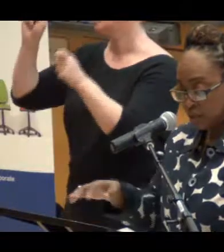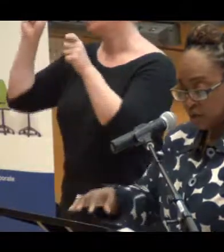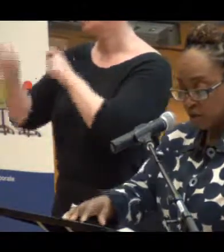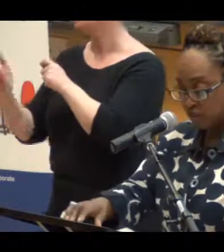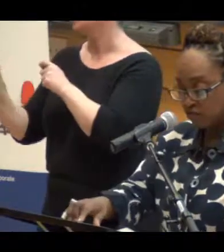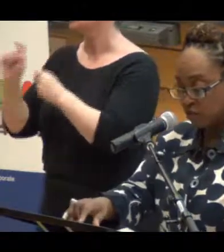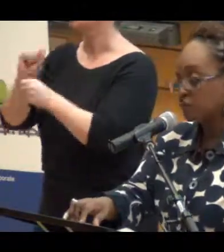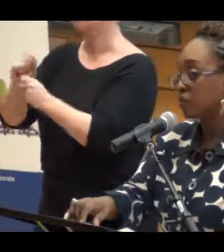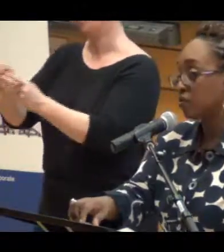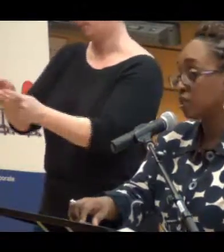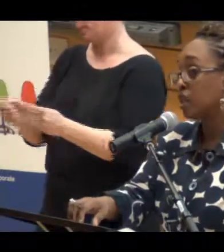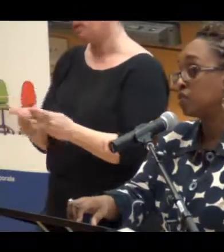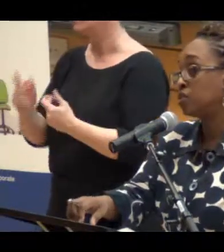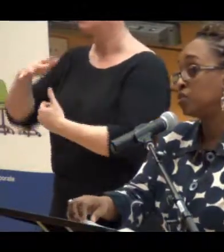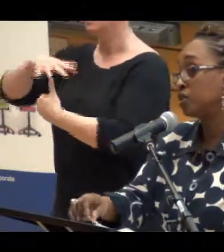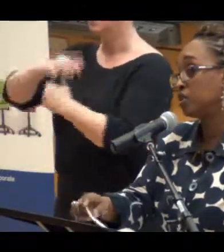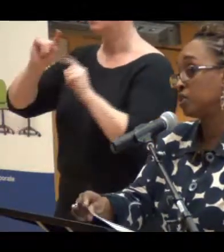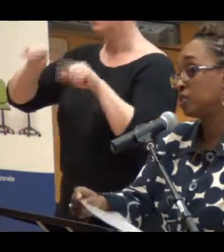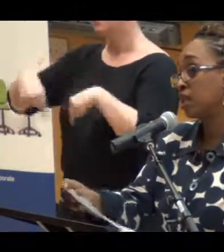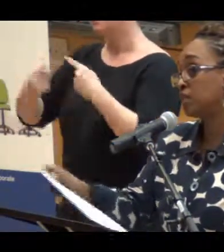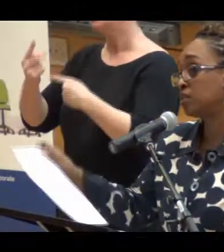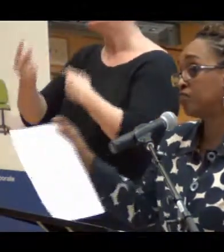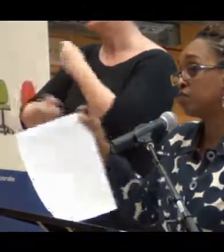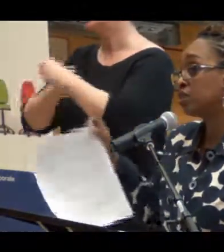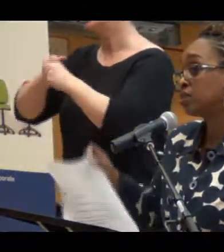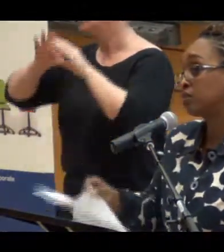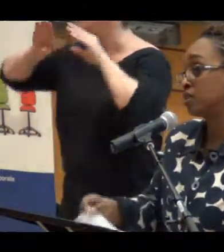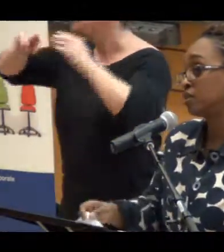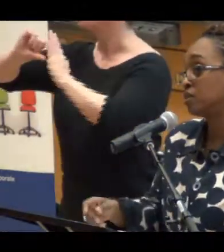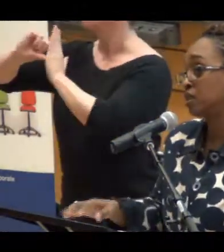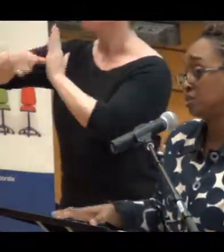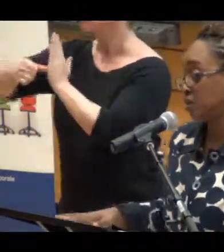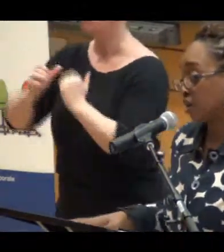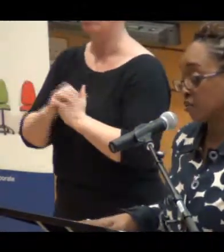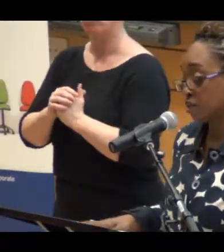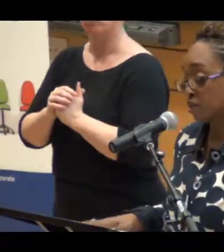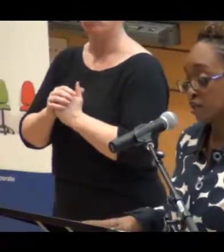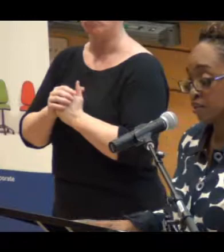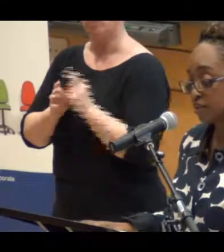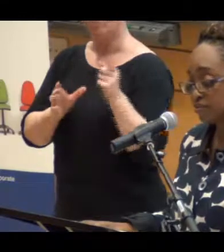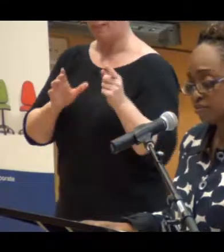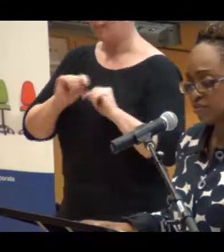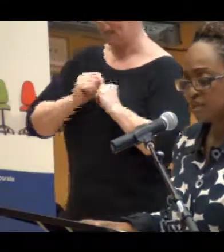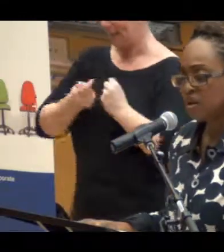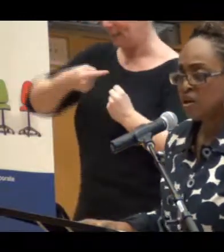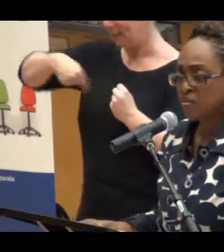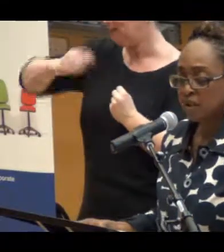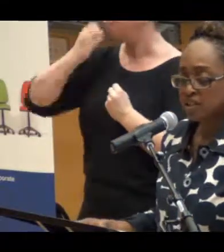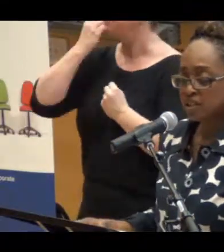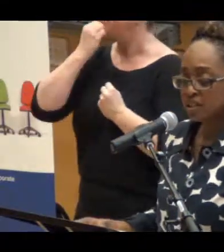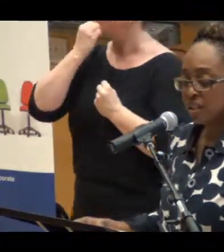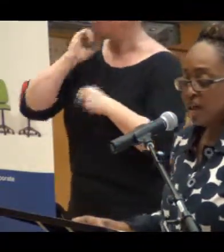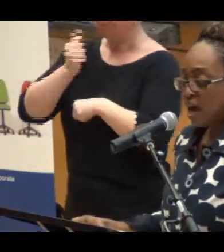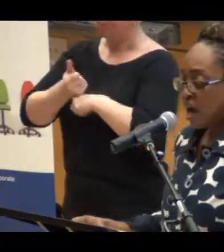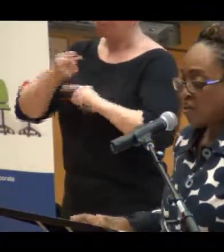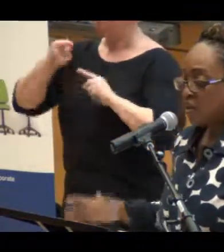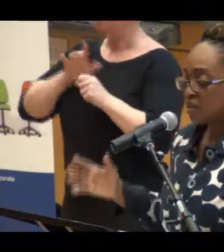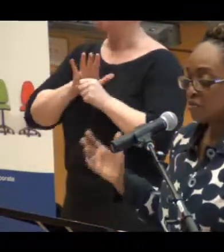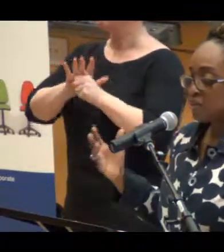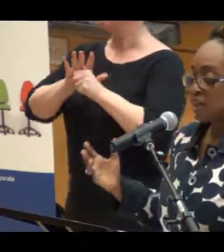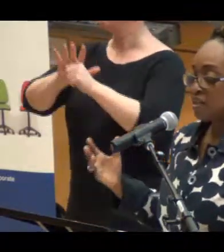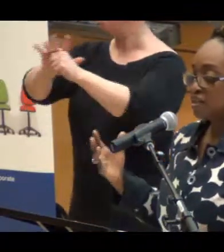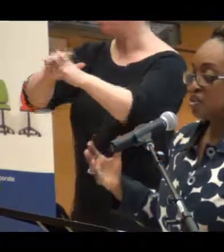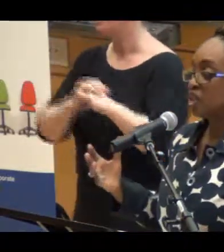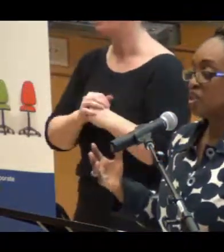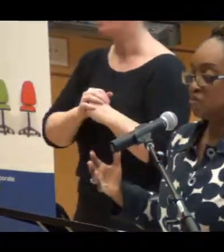This will be our main focus over the next two years, and it's the focus of the little team that I work with. Basically, how